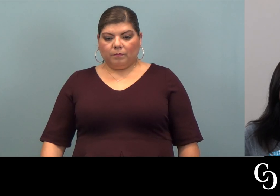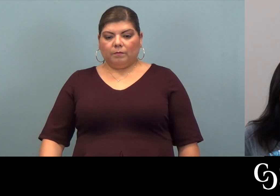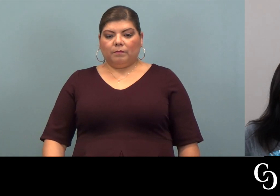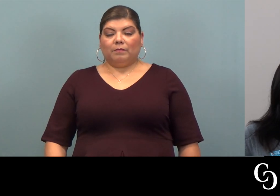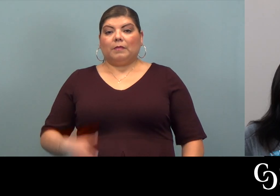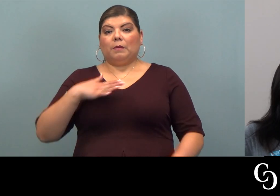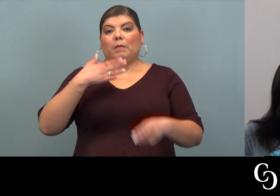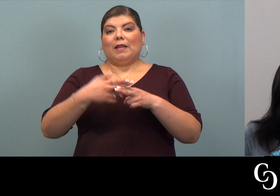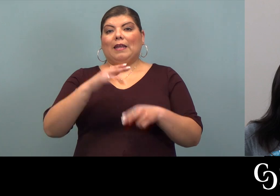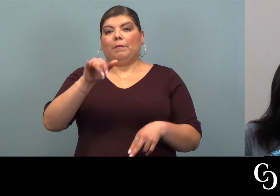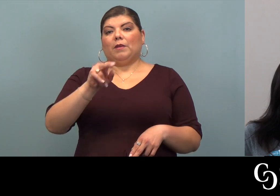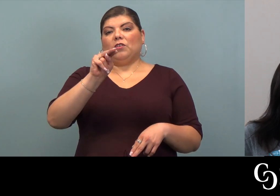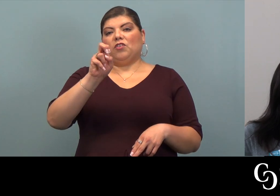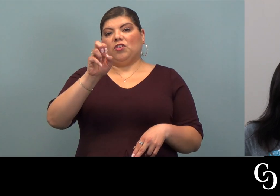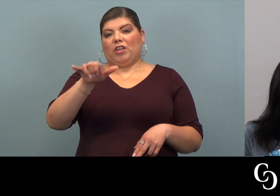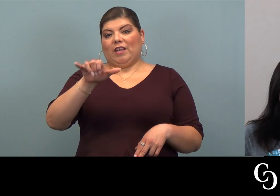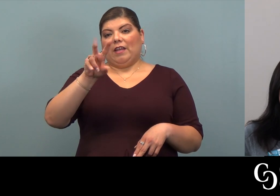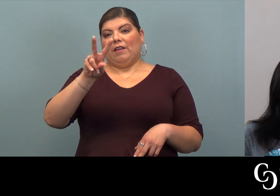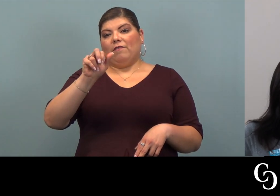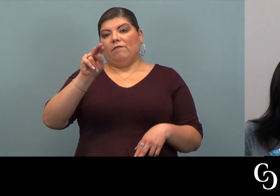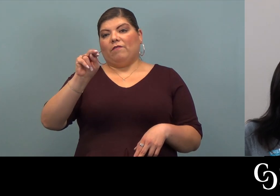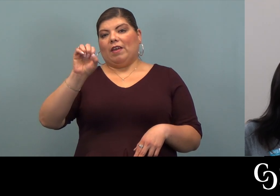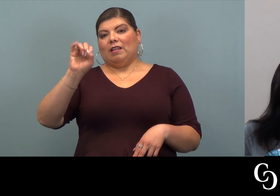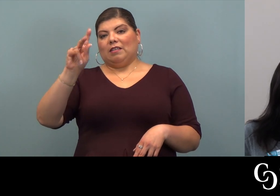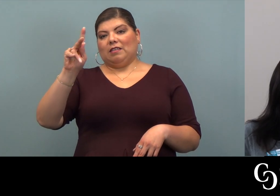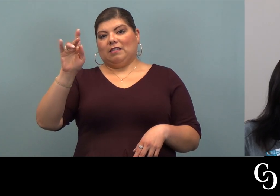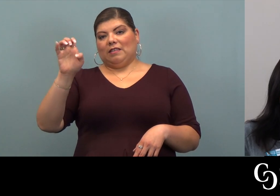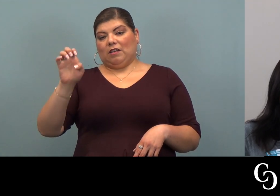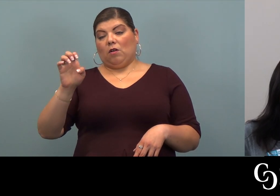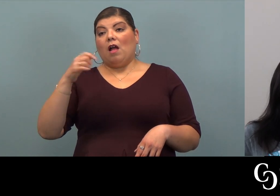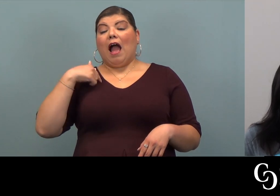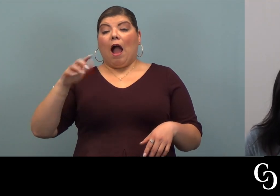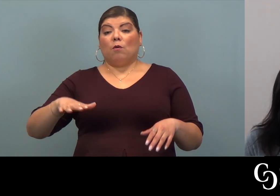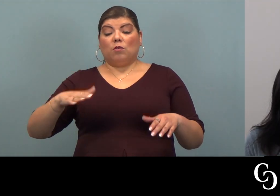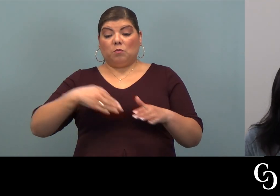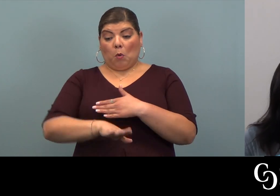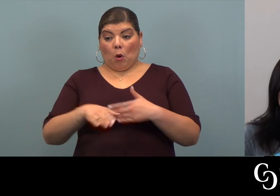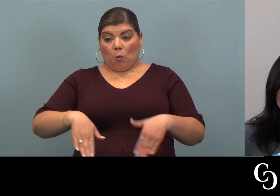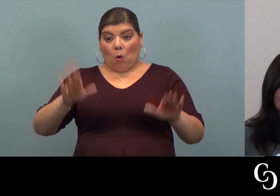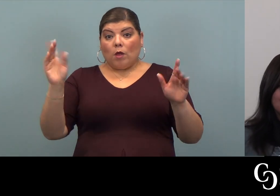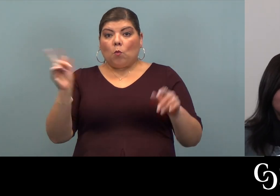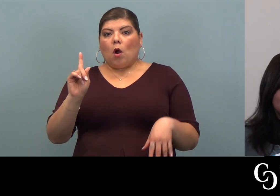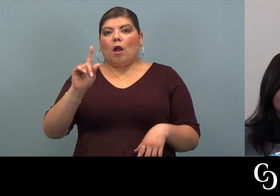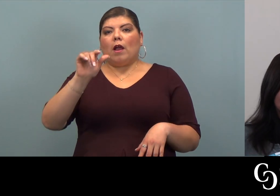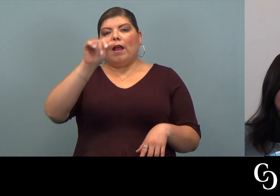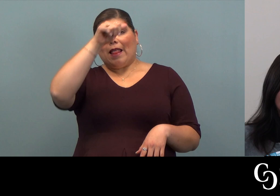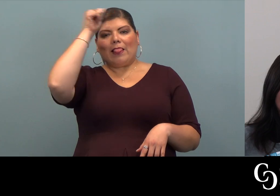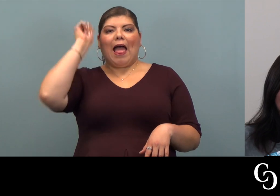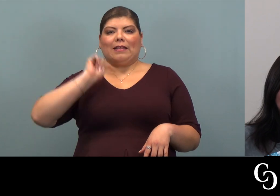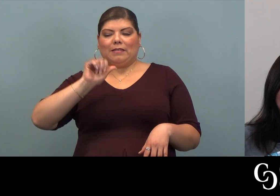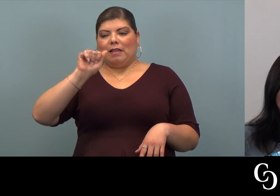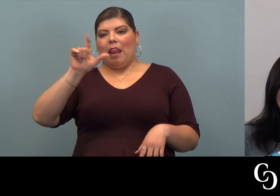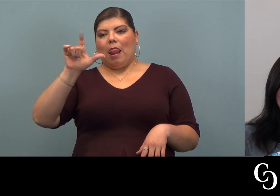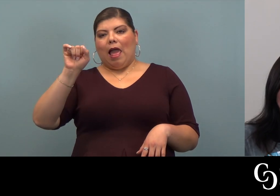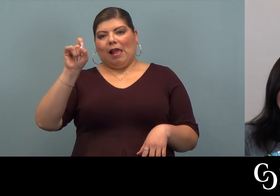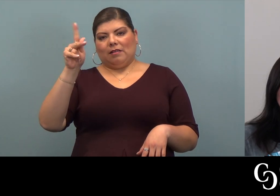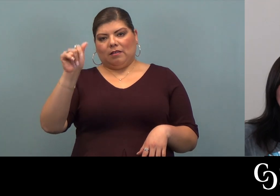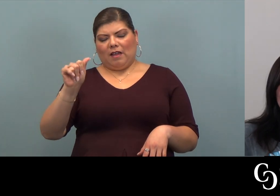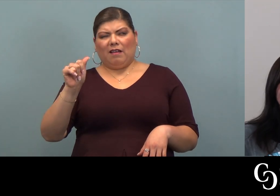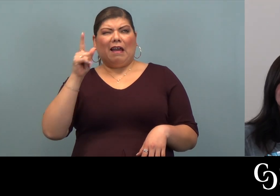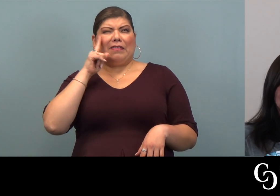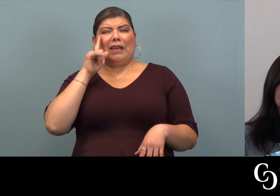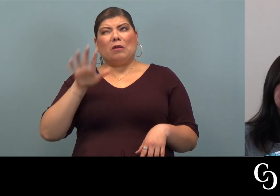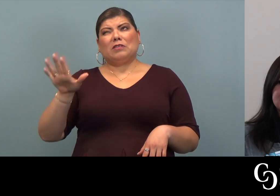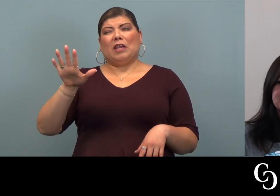My name is Jenny Van Sickle. I was born and raised in Alaska. Was there until I was probably 18 or